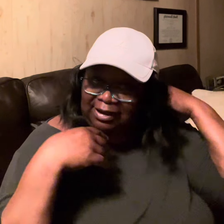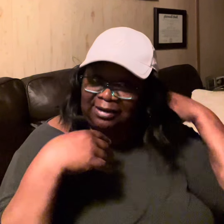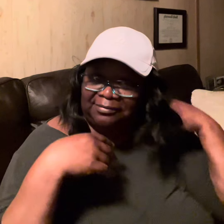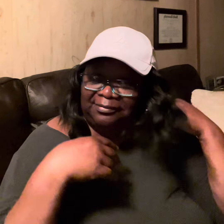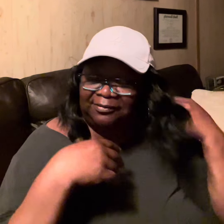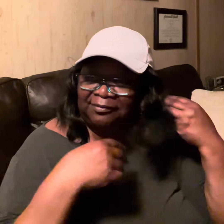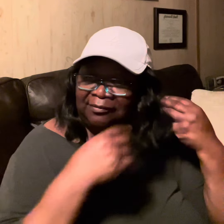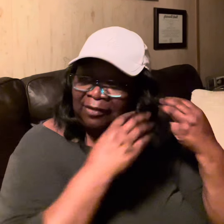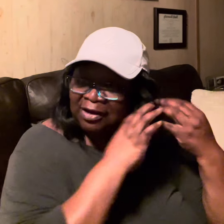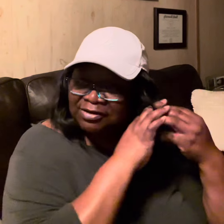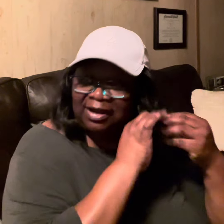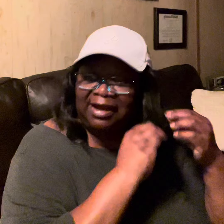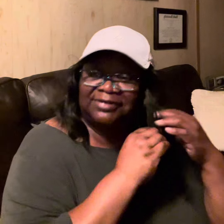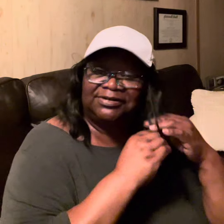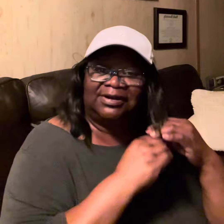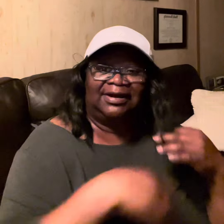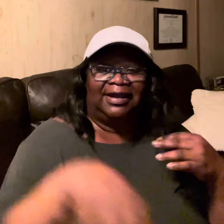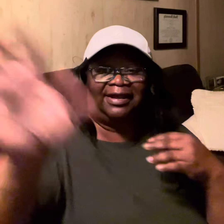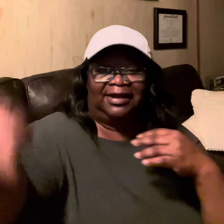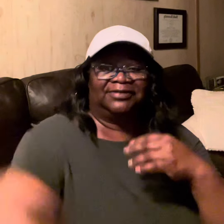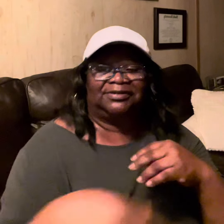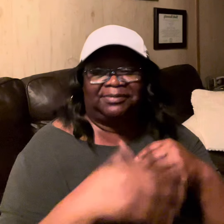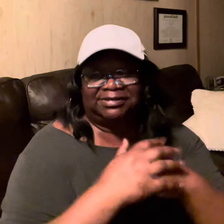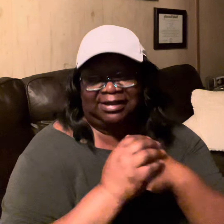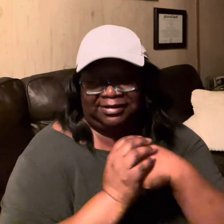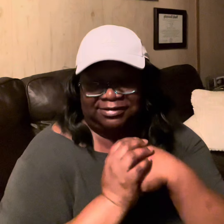so Esther hey Esther Miss Esther